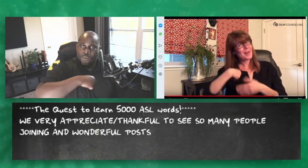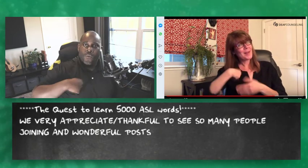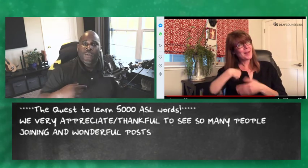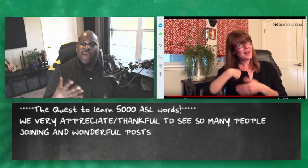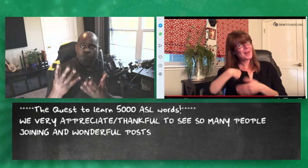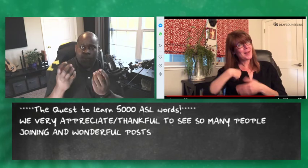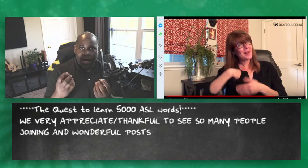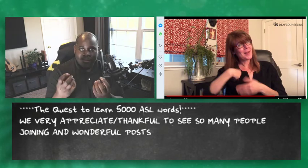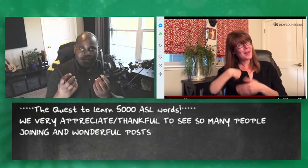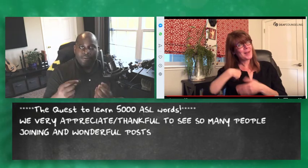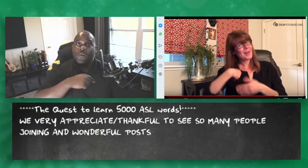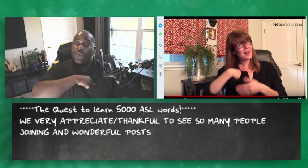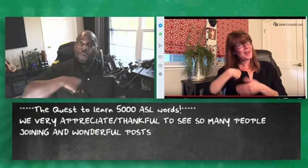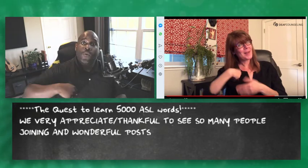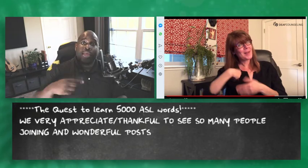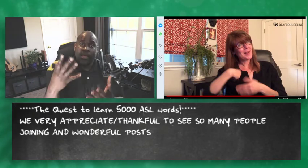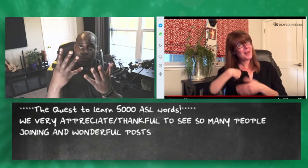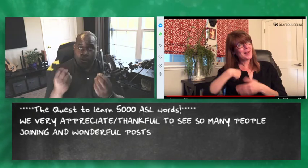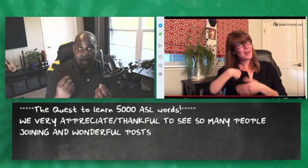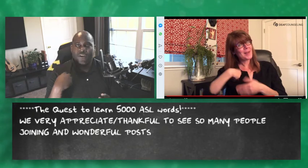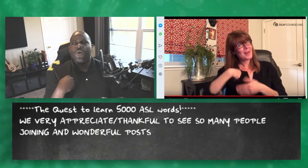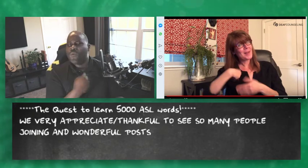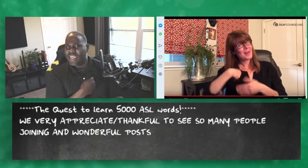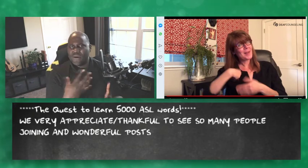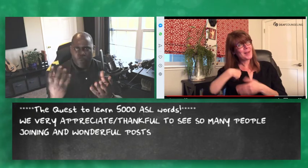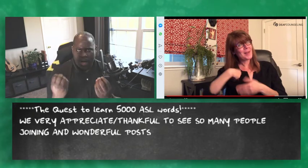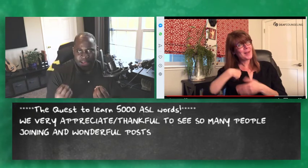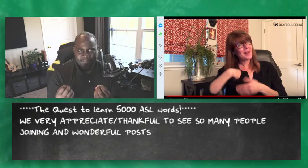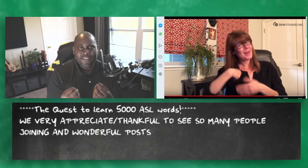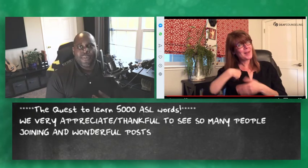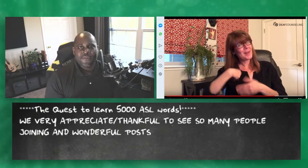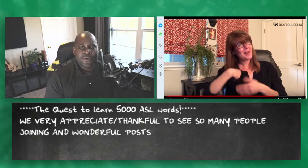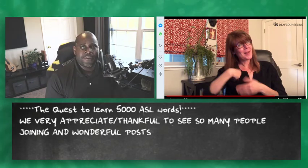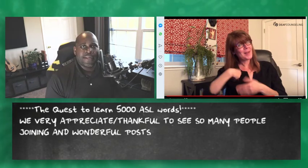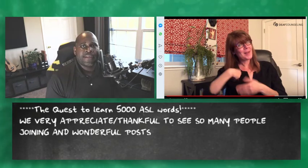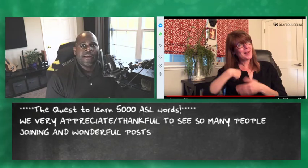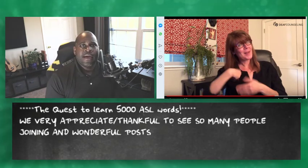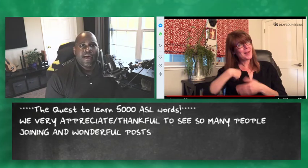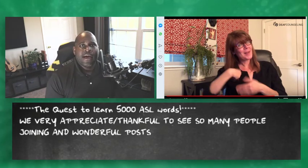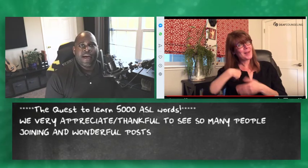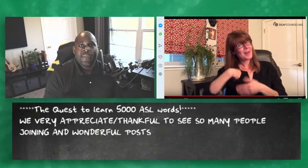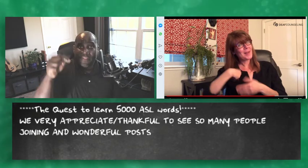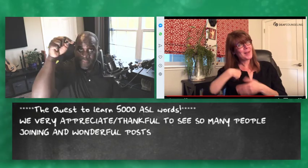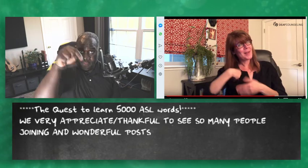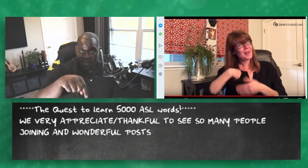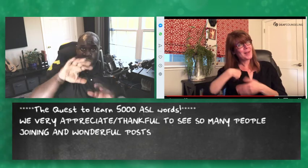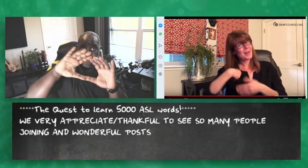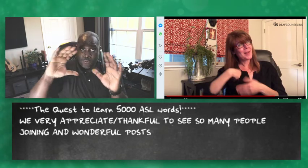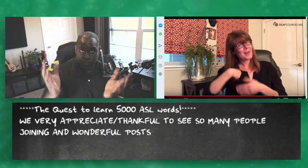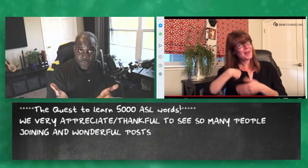we want we want or we want that's best way of doing it um this group